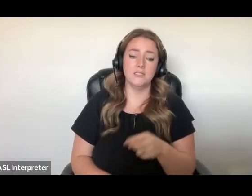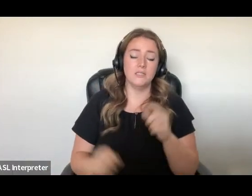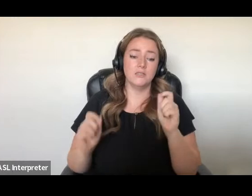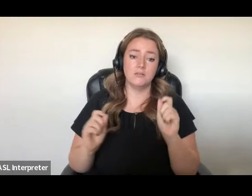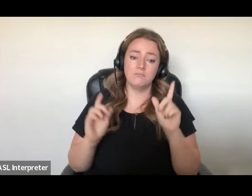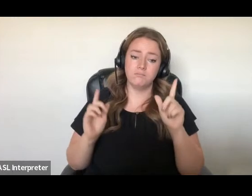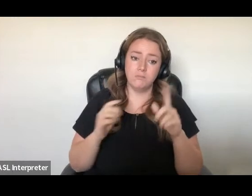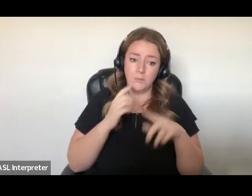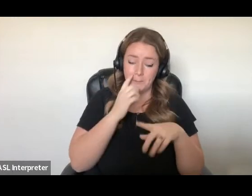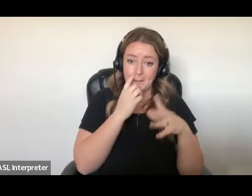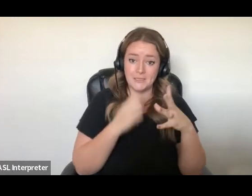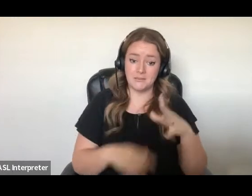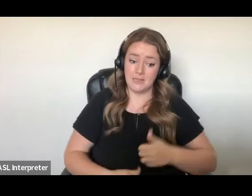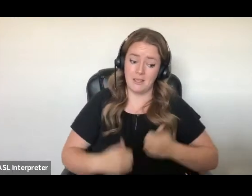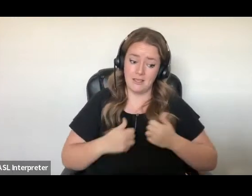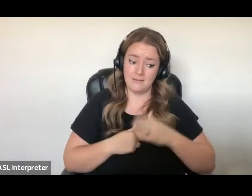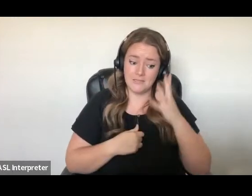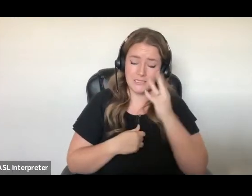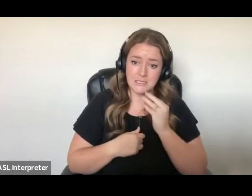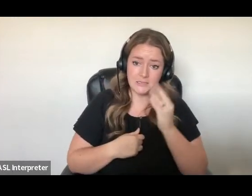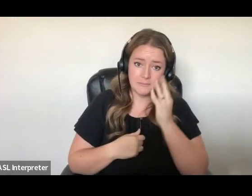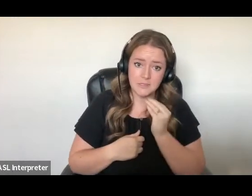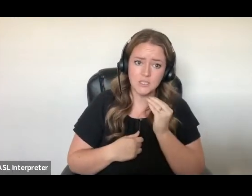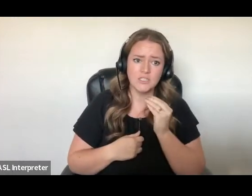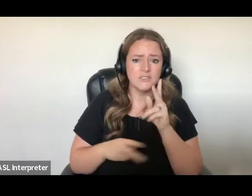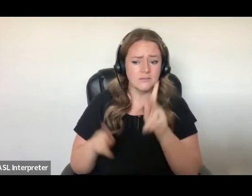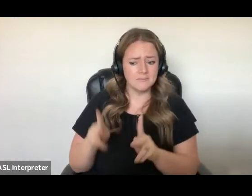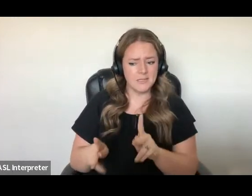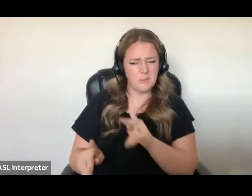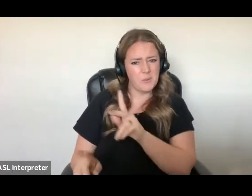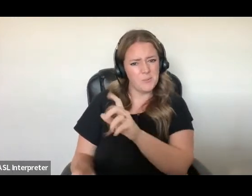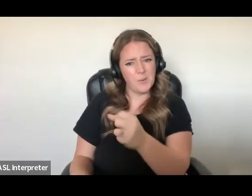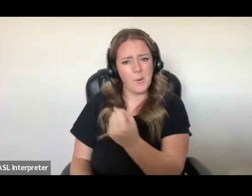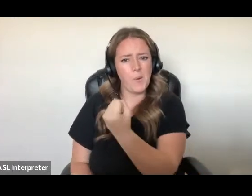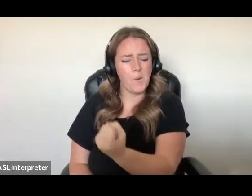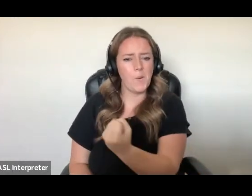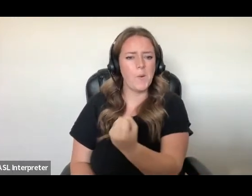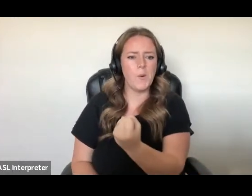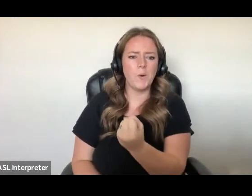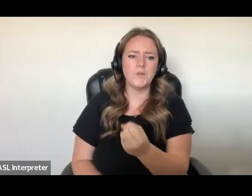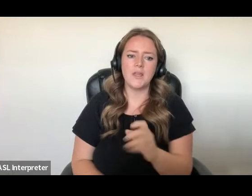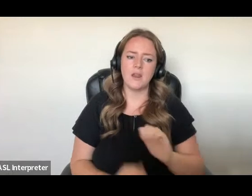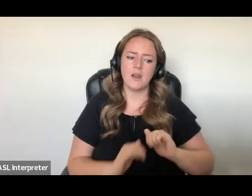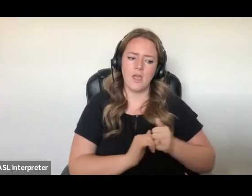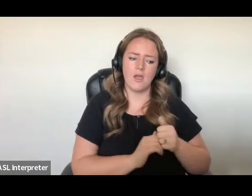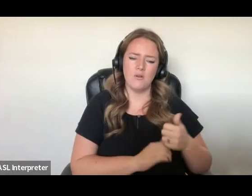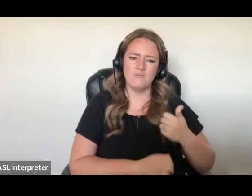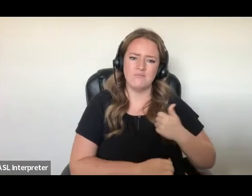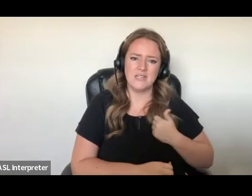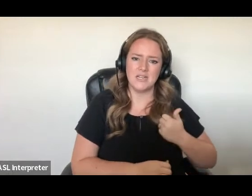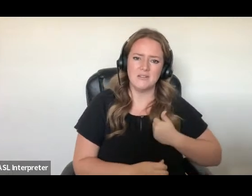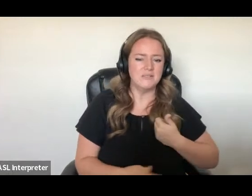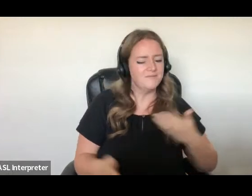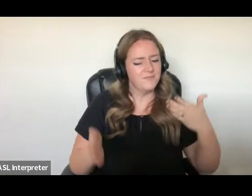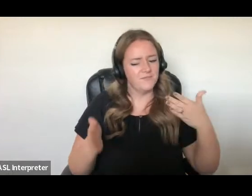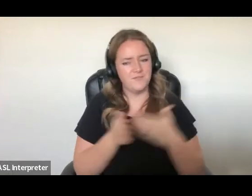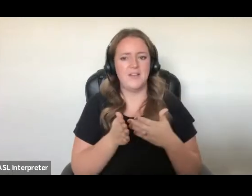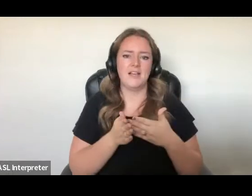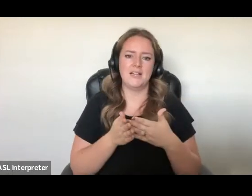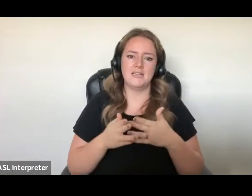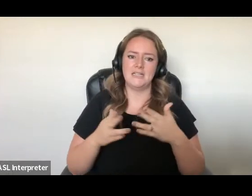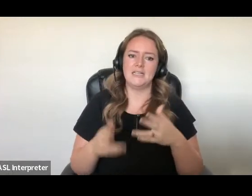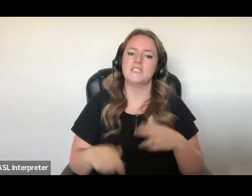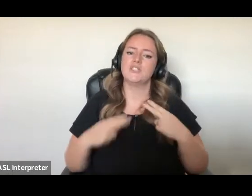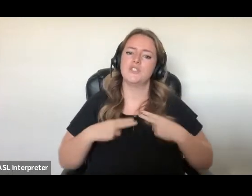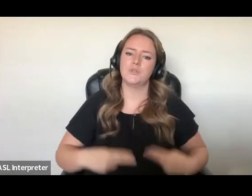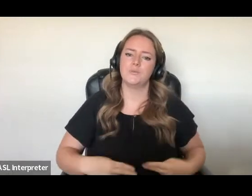detainees and the ways in which Canada's immigration detention regime violates international human rights law, which has long held